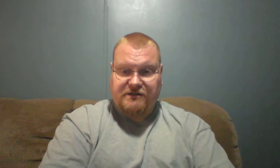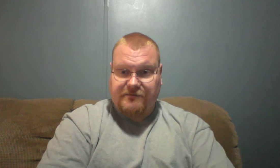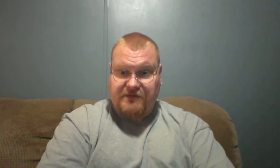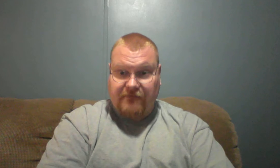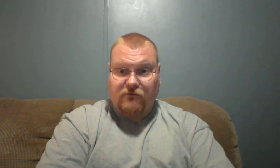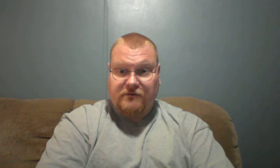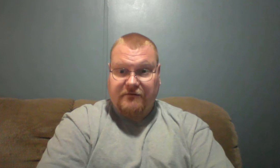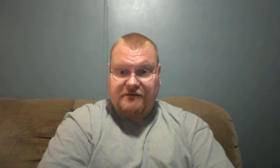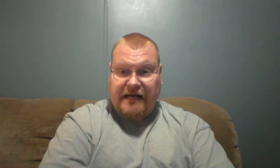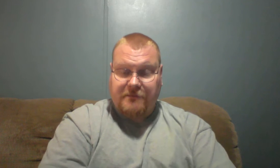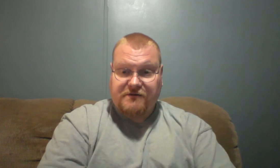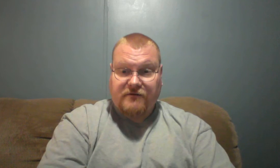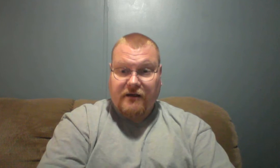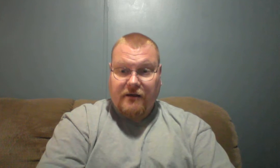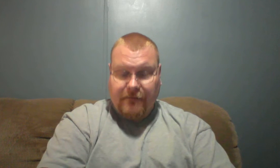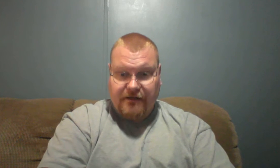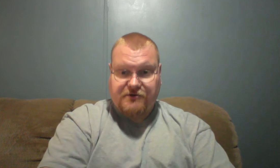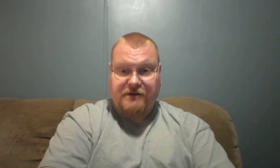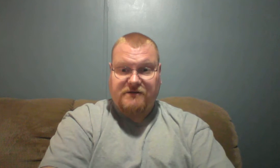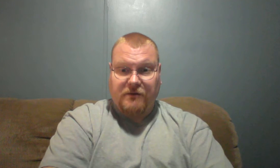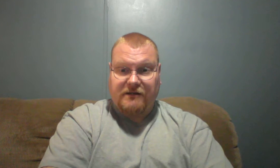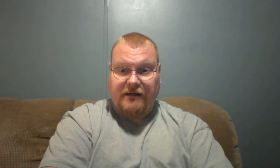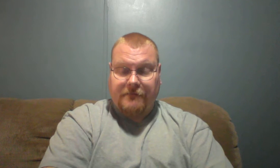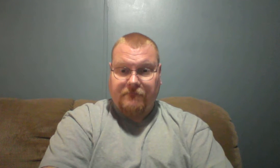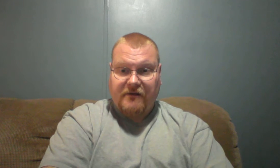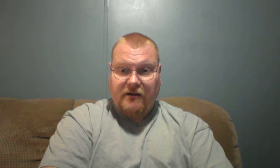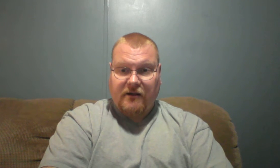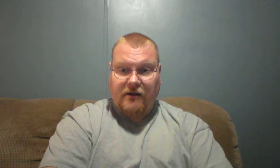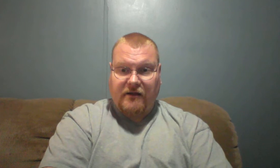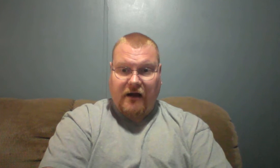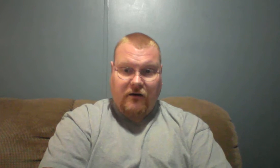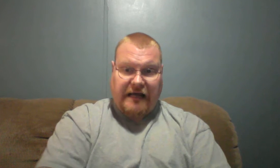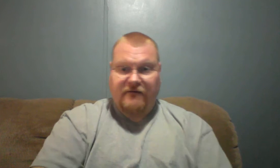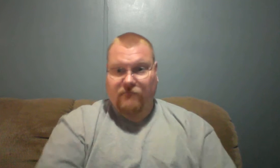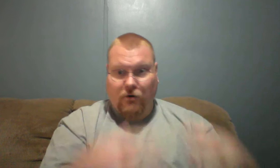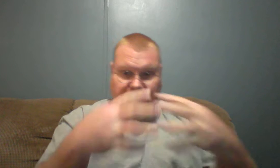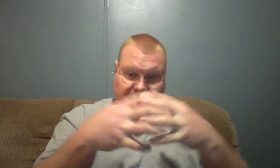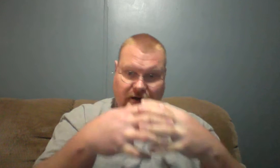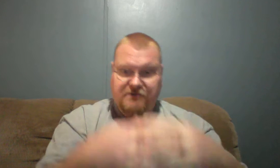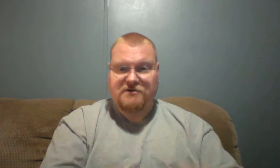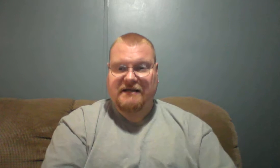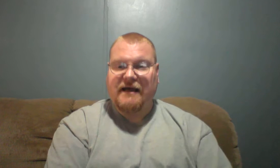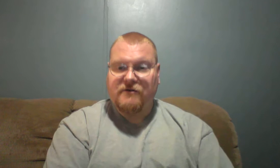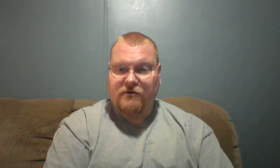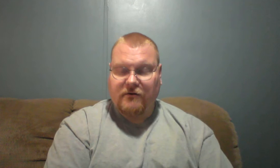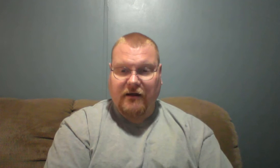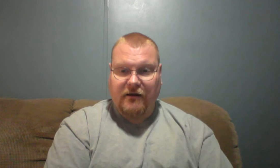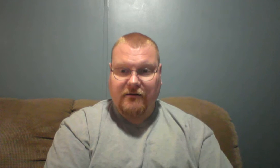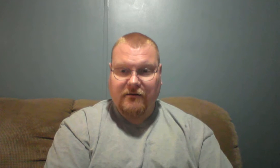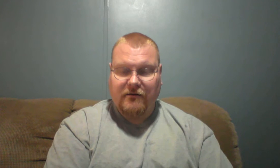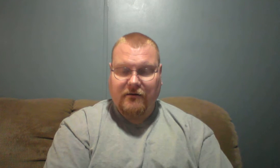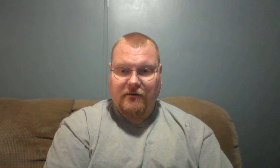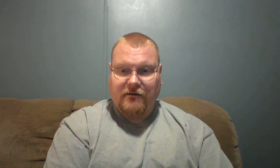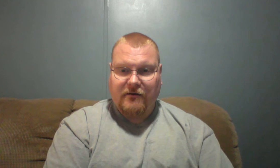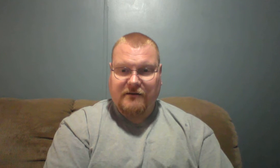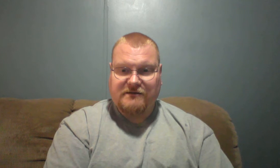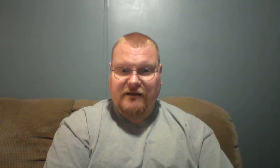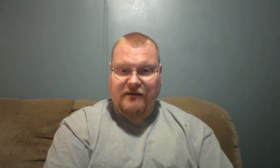several different types of ministries, but, uh, you know, they all kind of work in concert together. Uh, it's, uh,